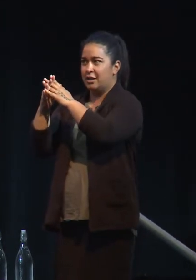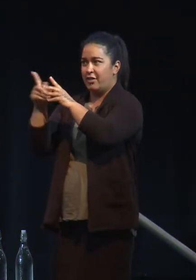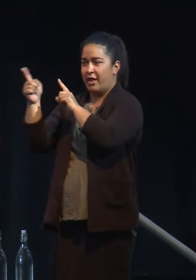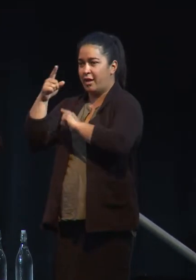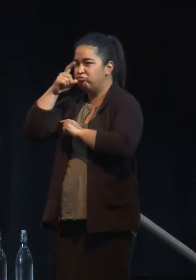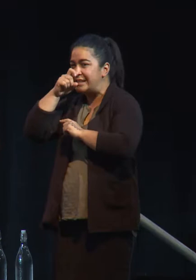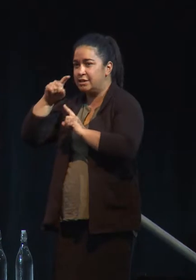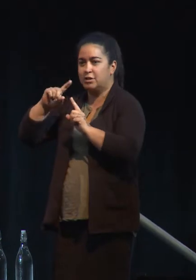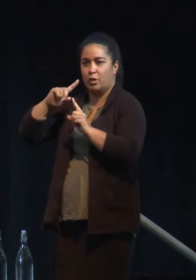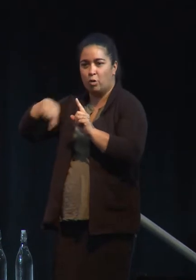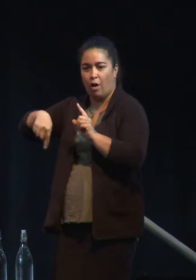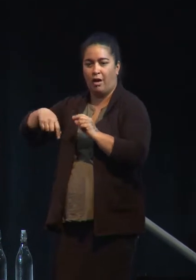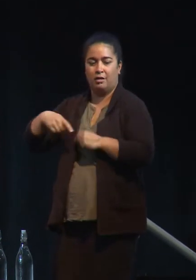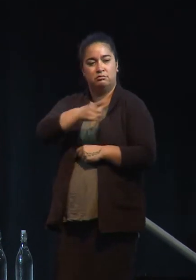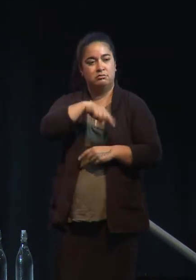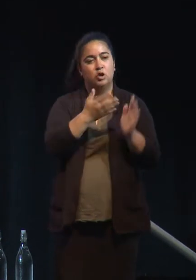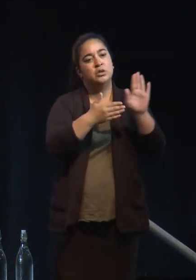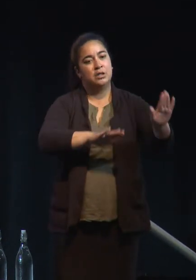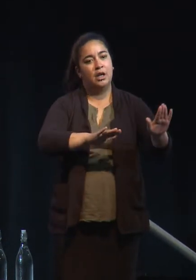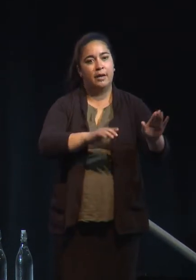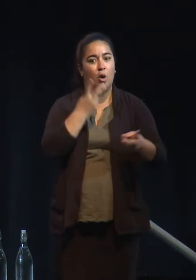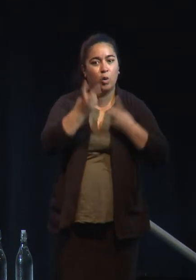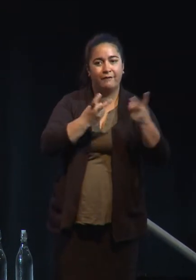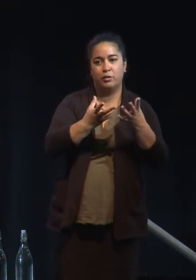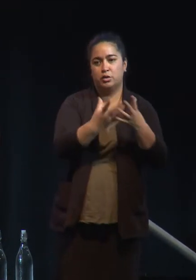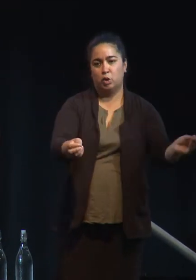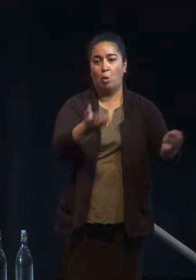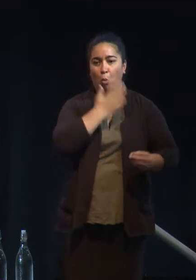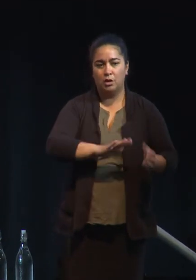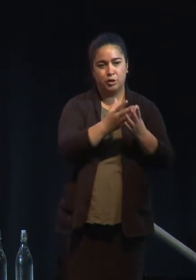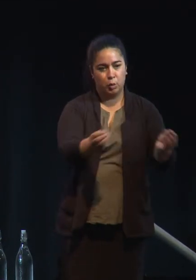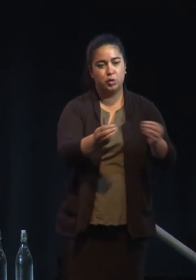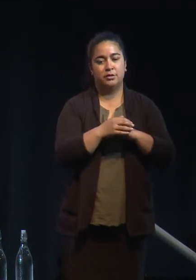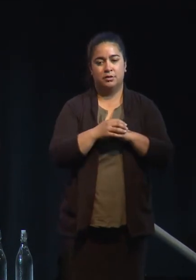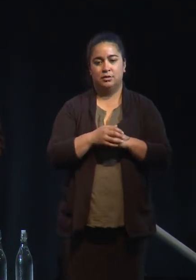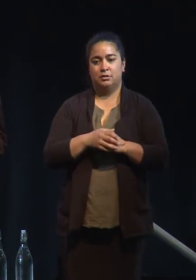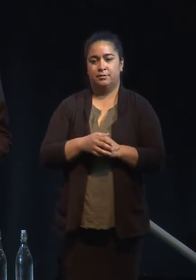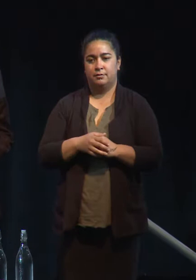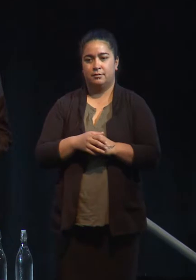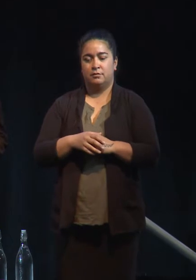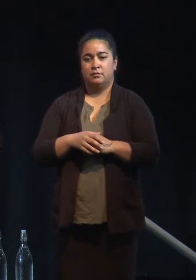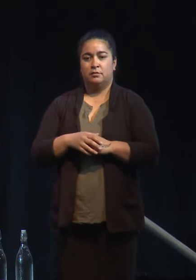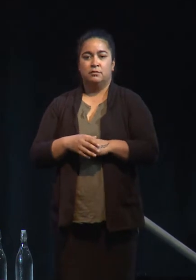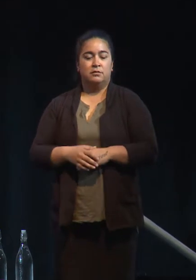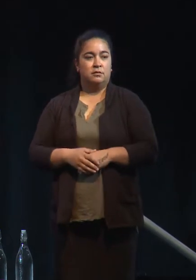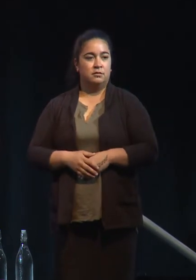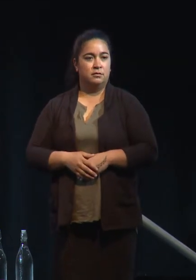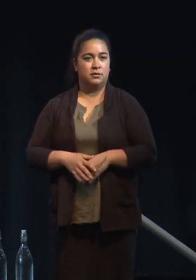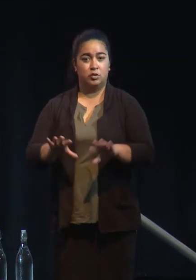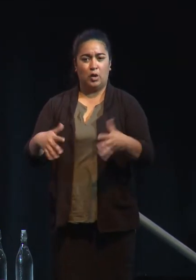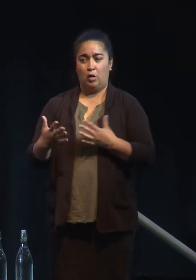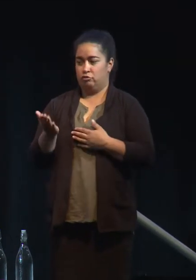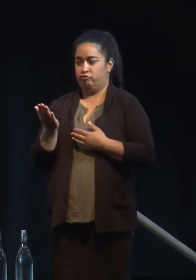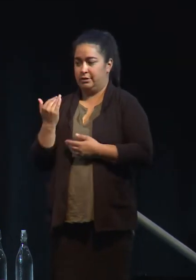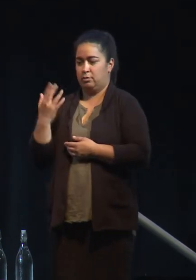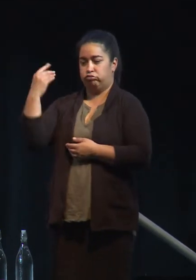looking for solutions. And that's hugely important. You know, and the Prime Minister mentioned